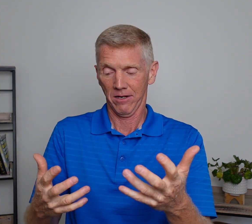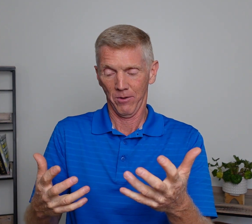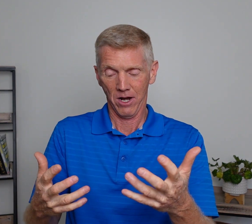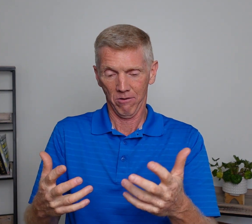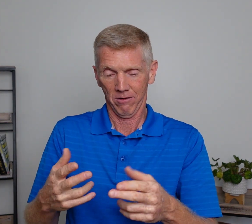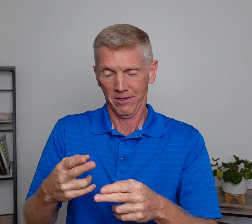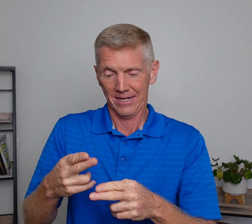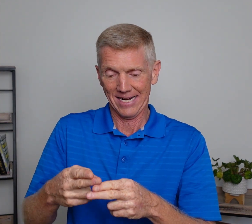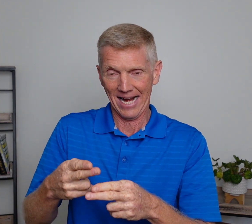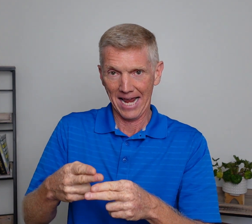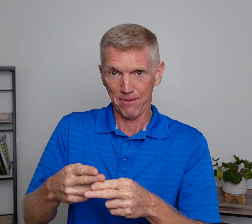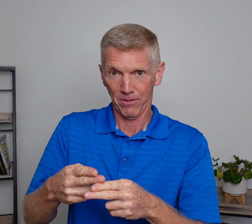Here we go. Name.